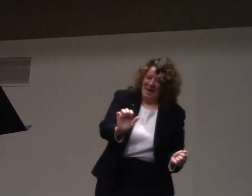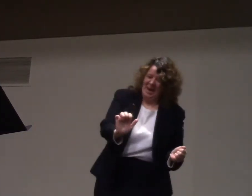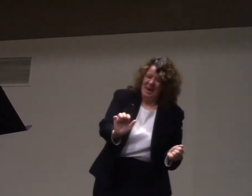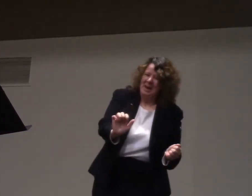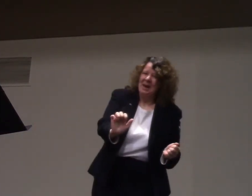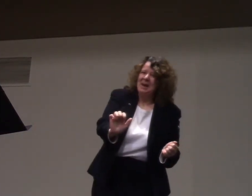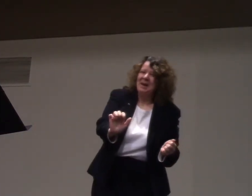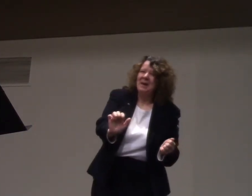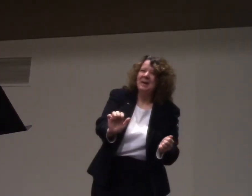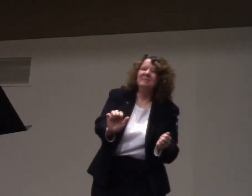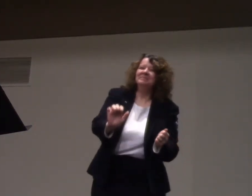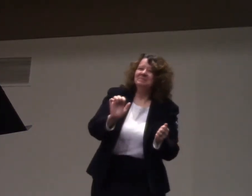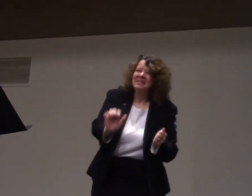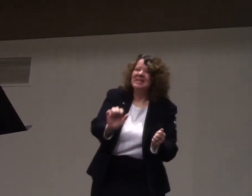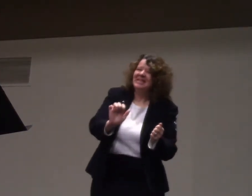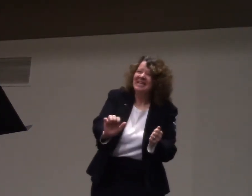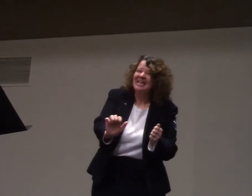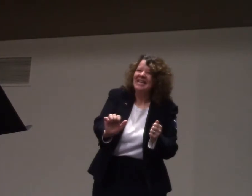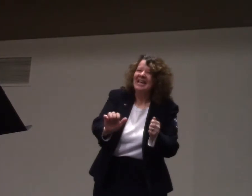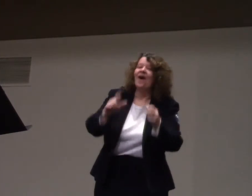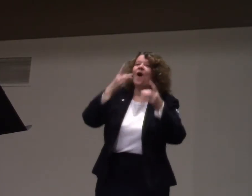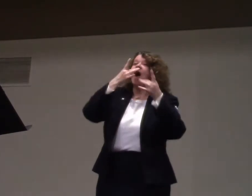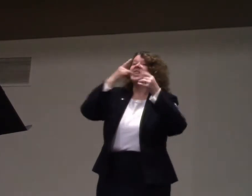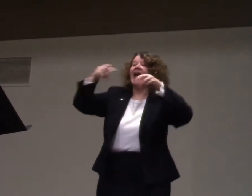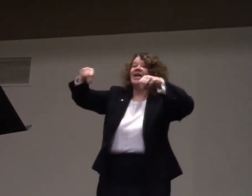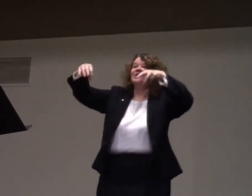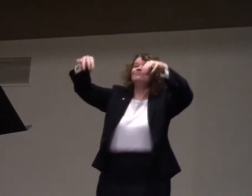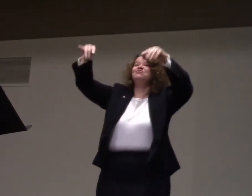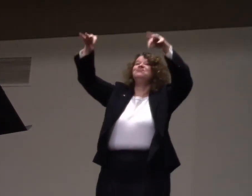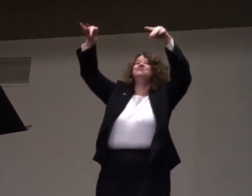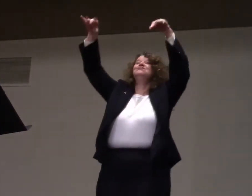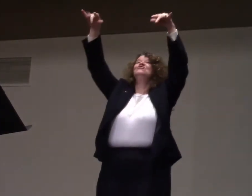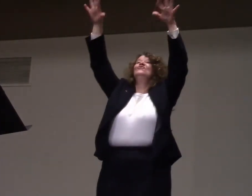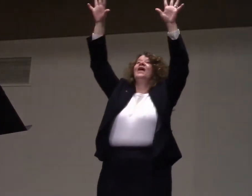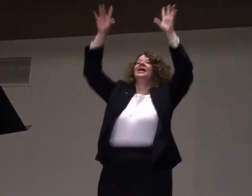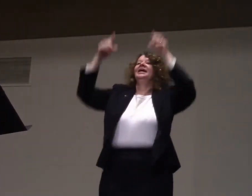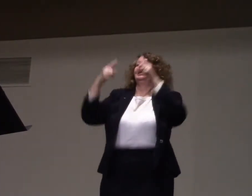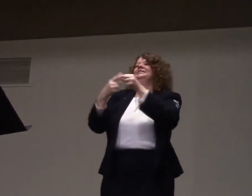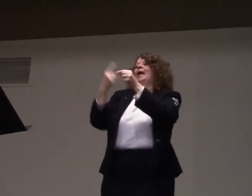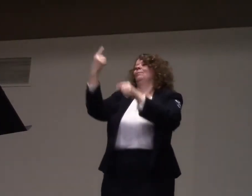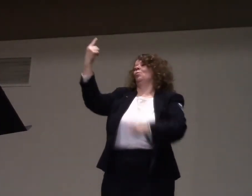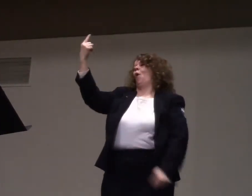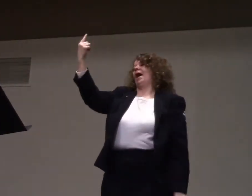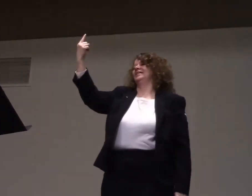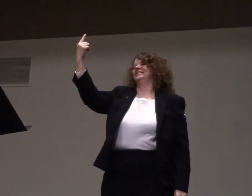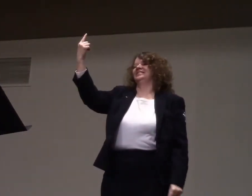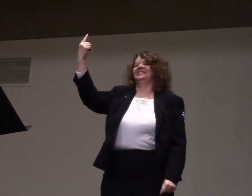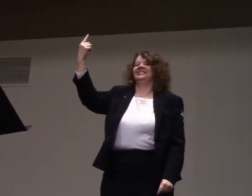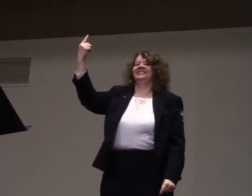started honking. Real, um, figuratively, all lights then went on and it was, took one.